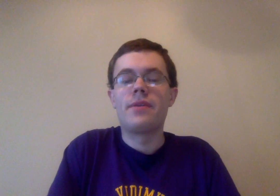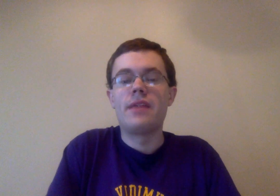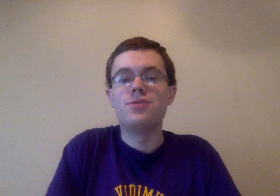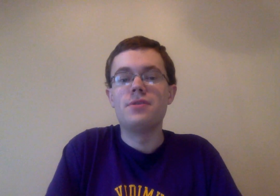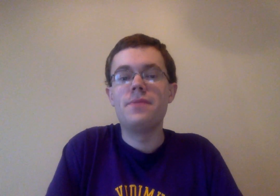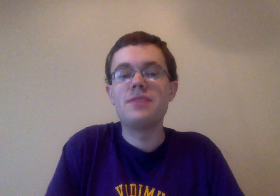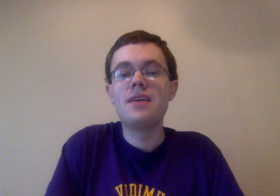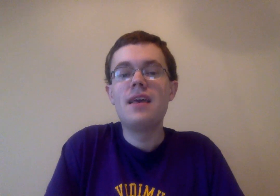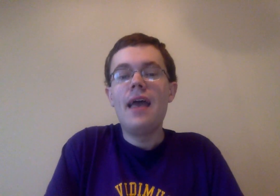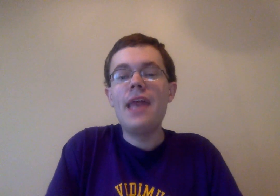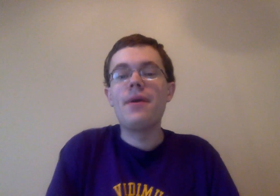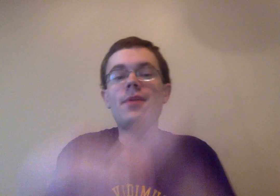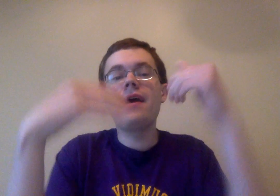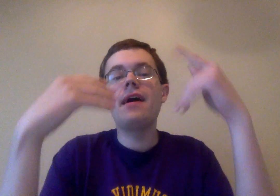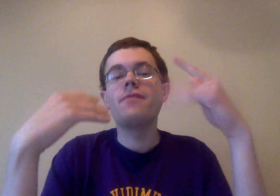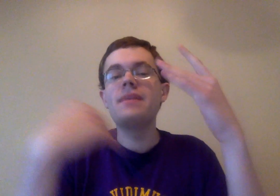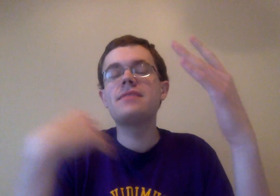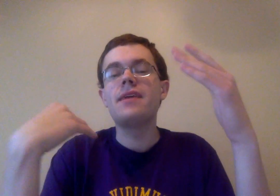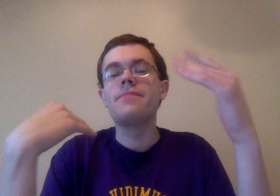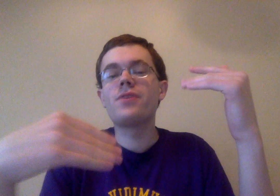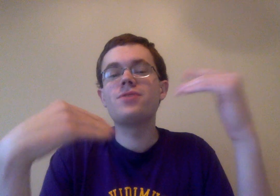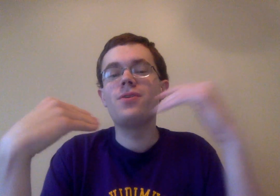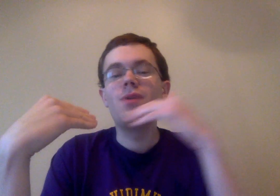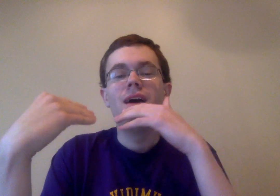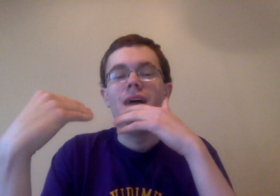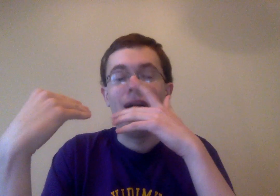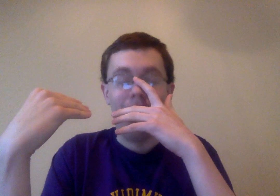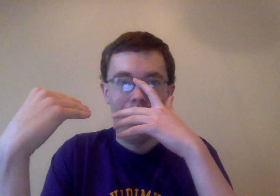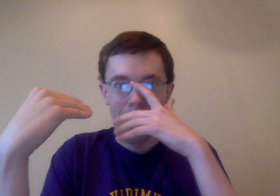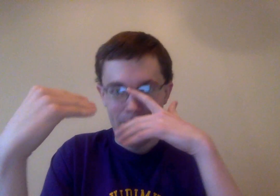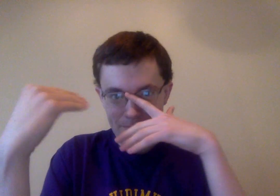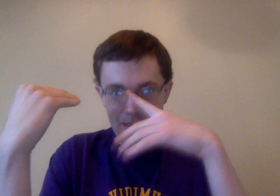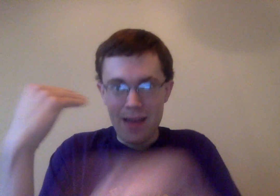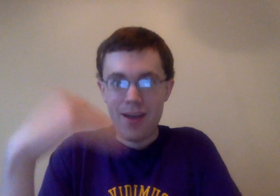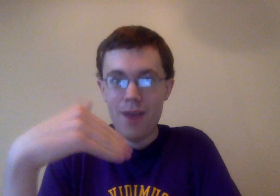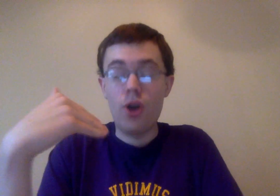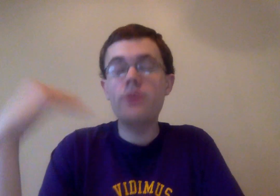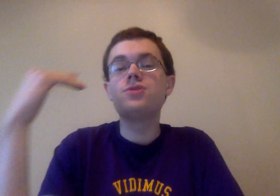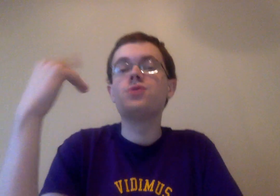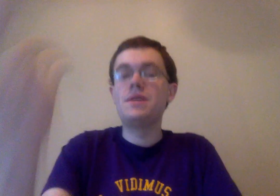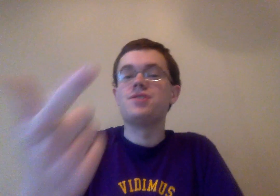gonna get into in a little bit. Anyway, then we have Mitsuki and Boruto, um, going to the mission.